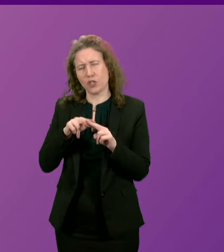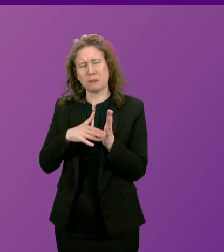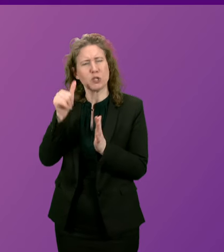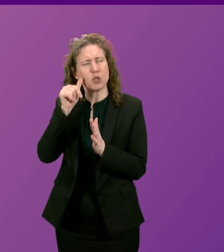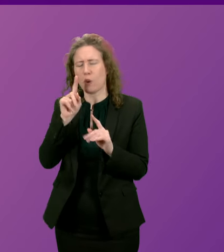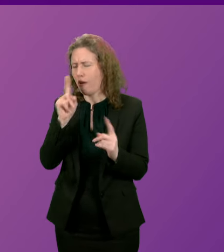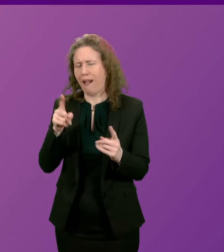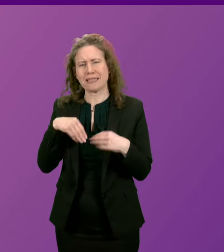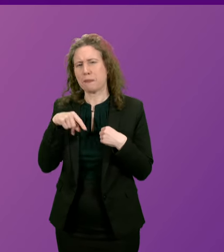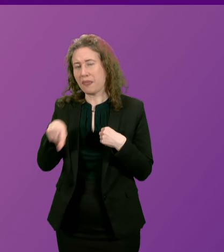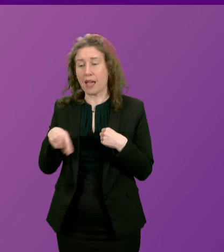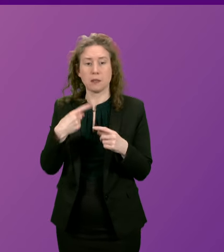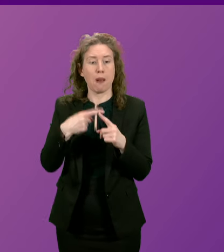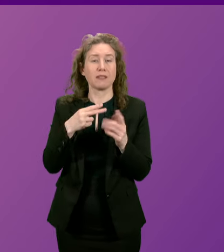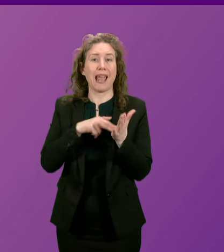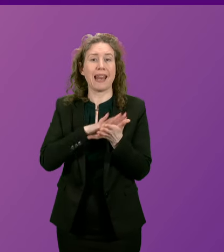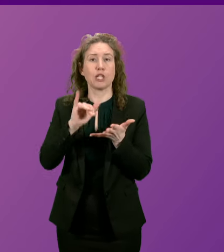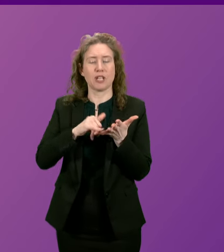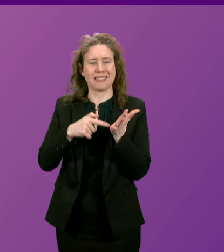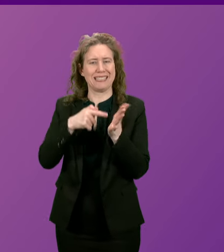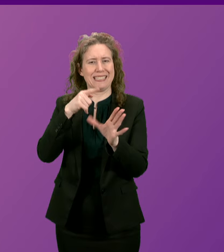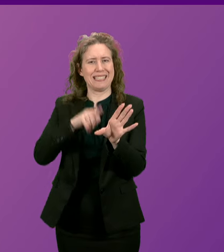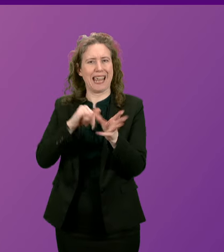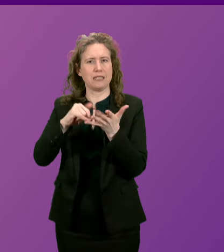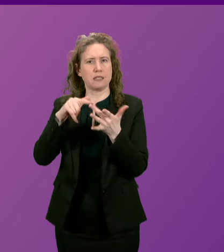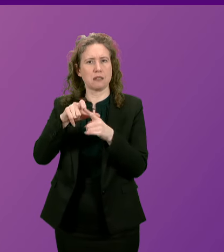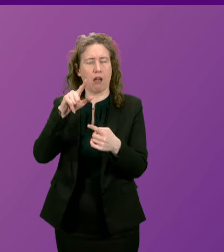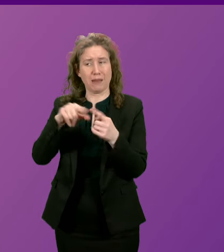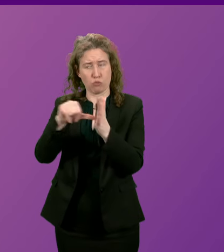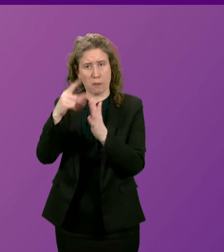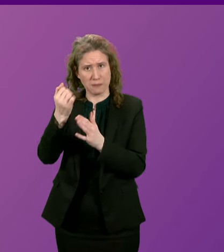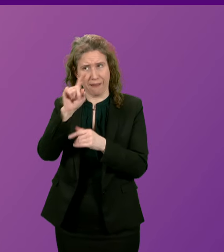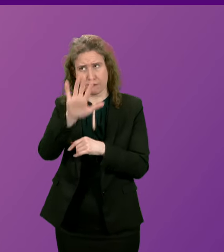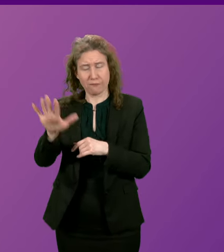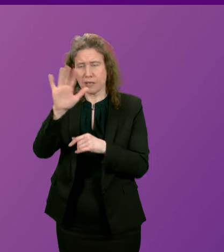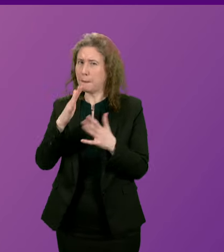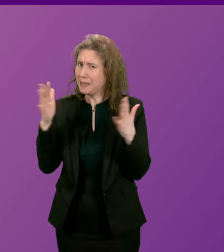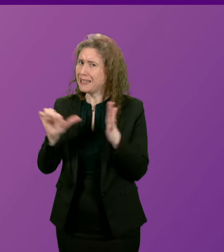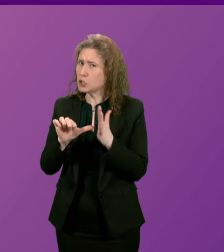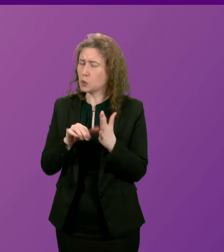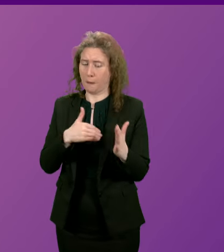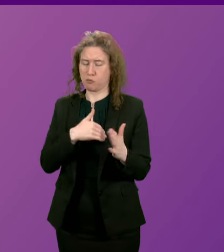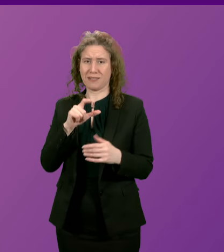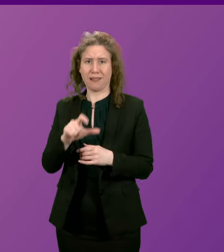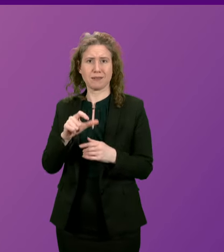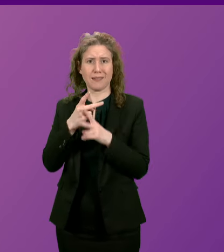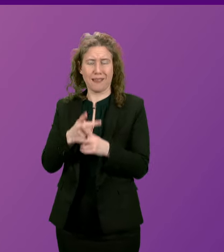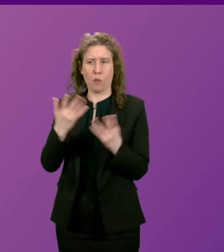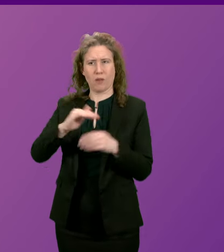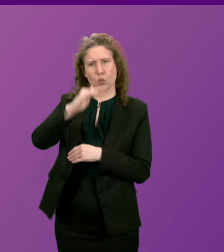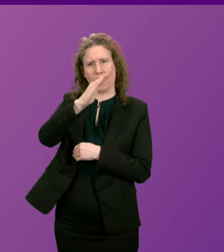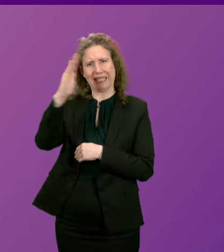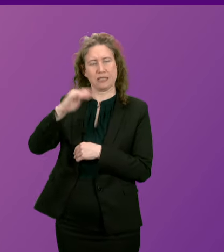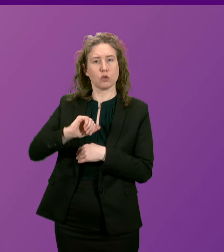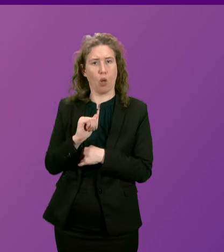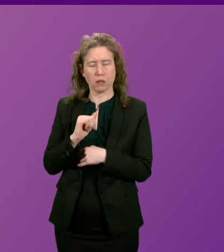coupled with issues in the nhs t-side which i've raised here many times there is a significant issue regarding breast cancer care in the northeast of scotland why